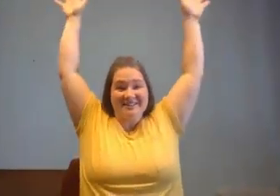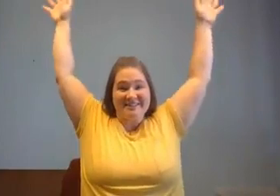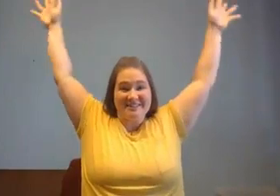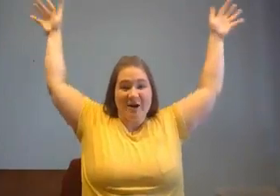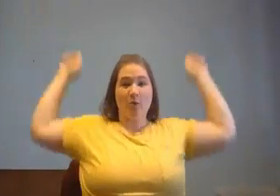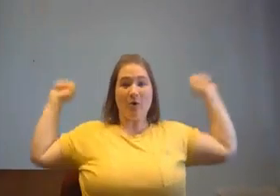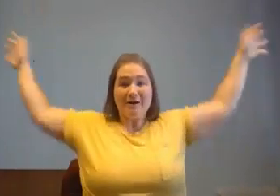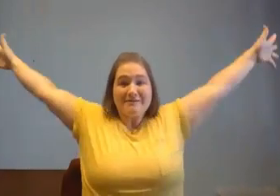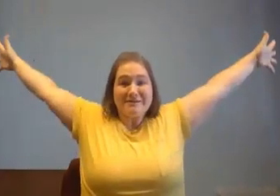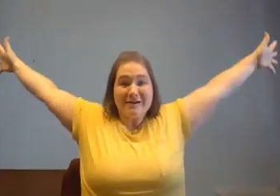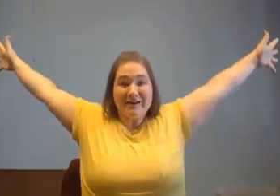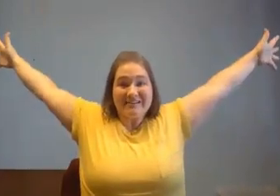Oh, star!